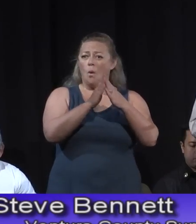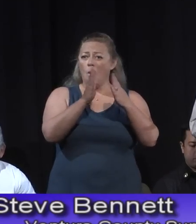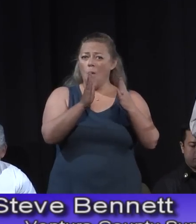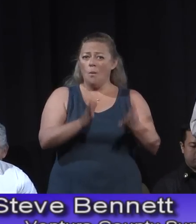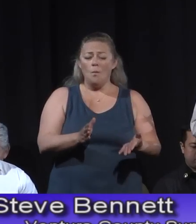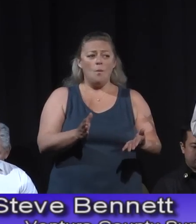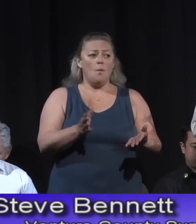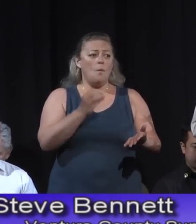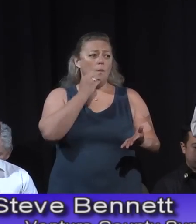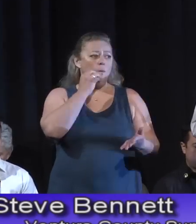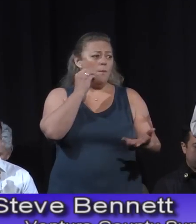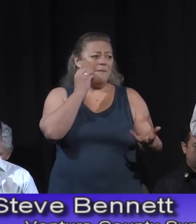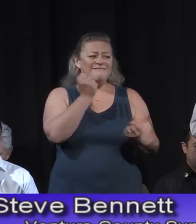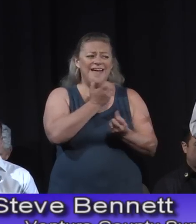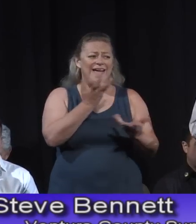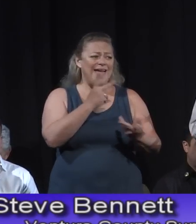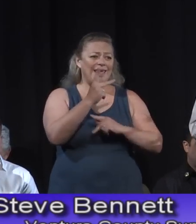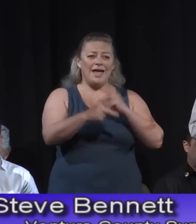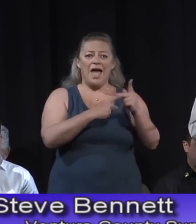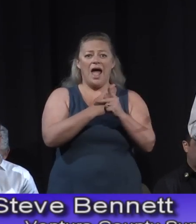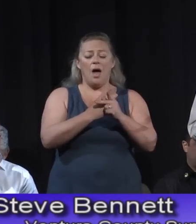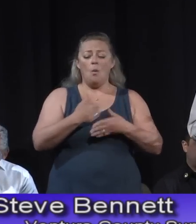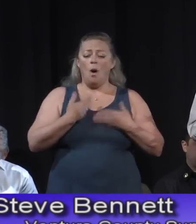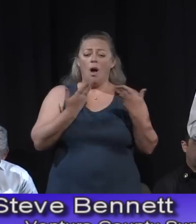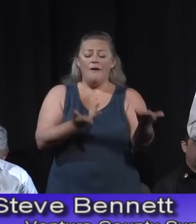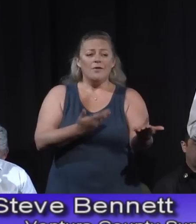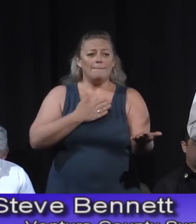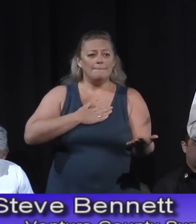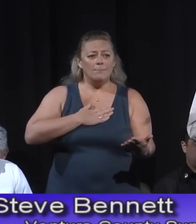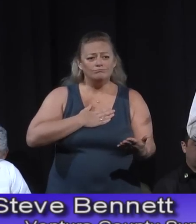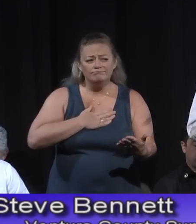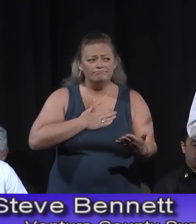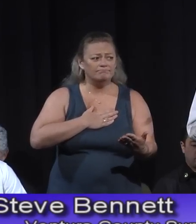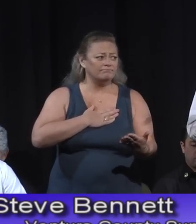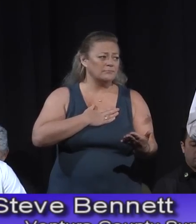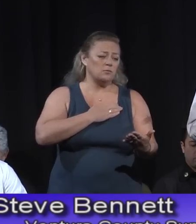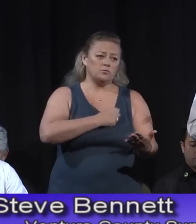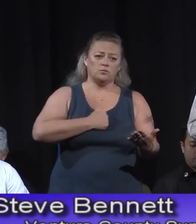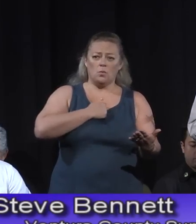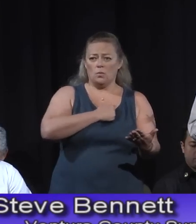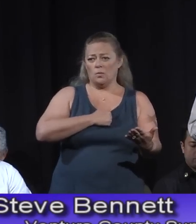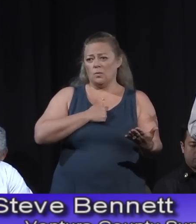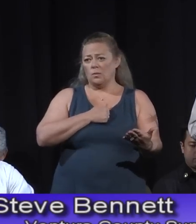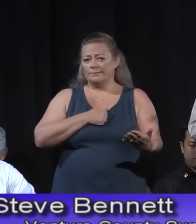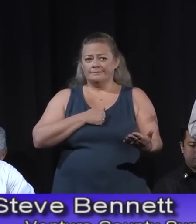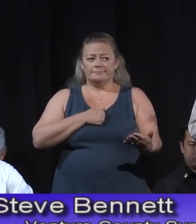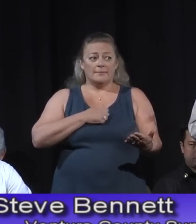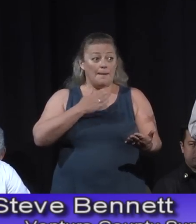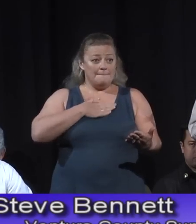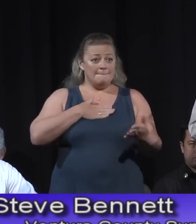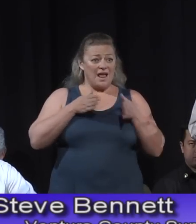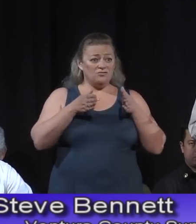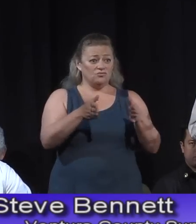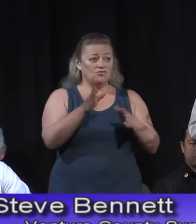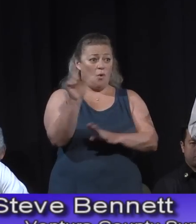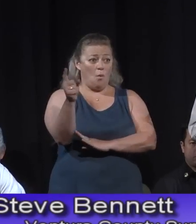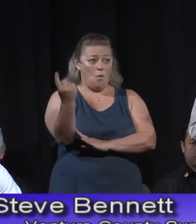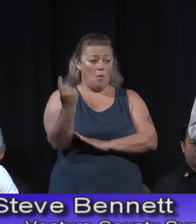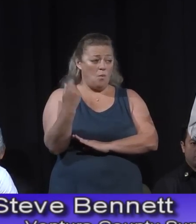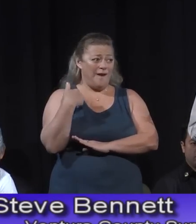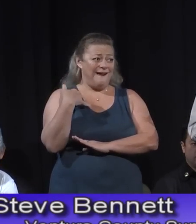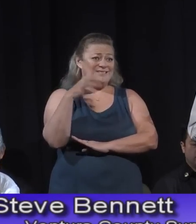kind. I just want to offer my personal condolences. On my street alone we have seven homes that